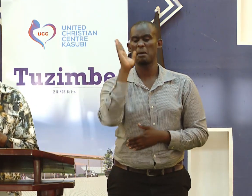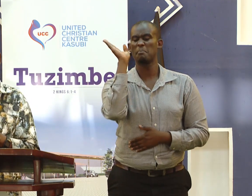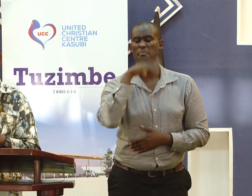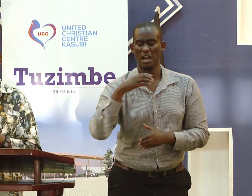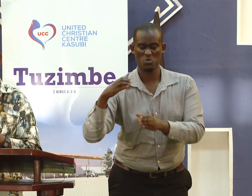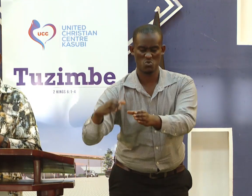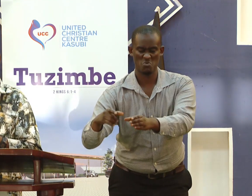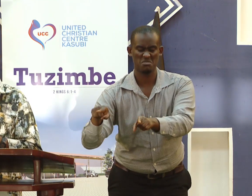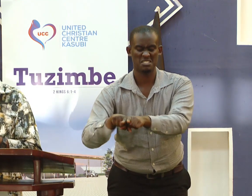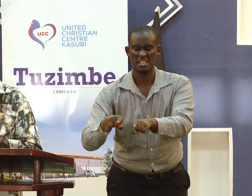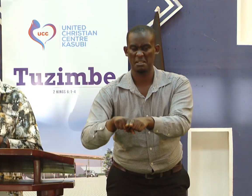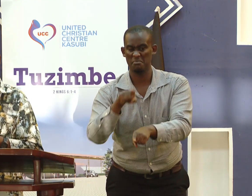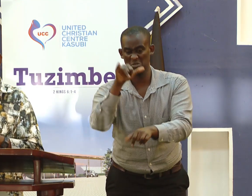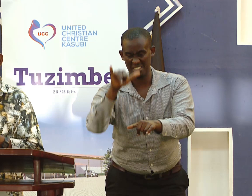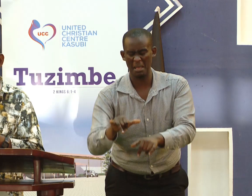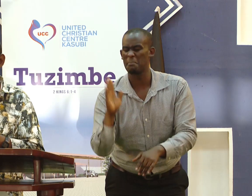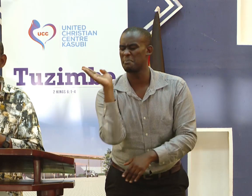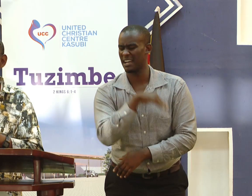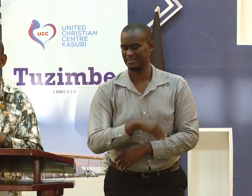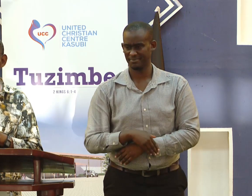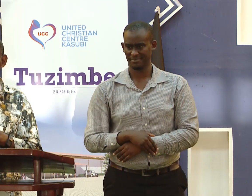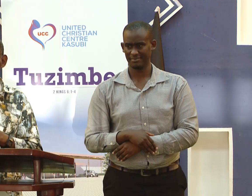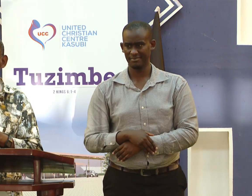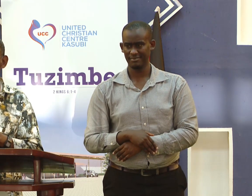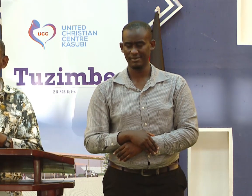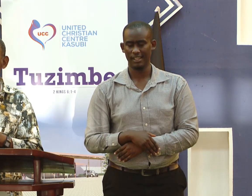It is also bad to be part of such a group.